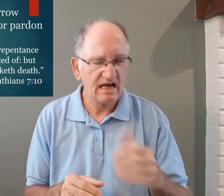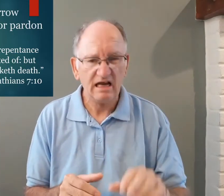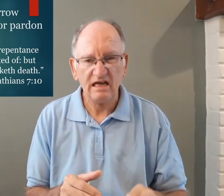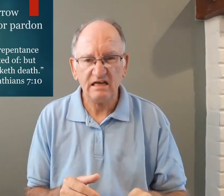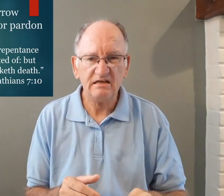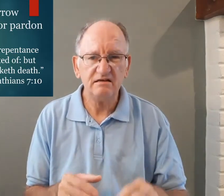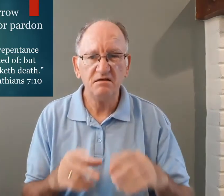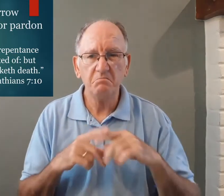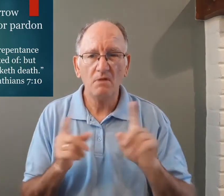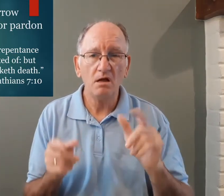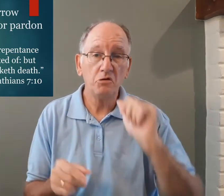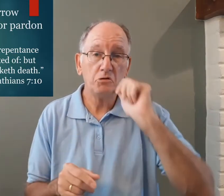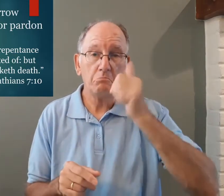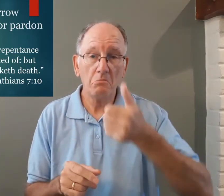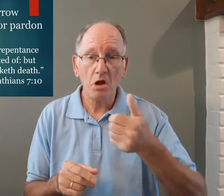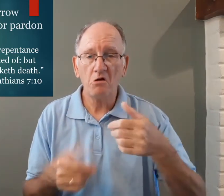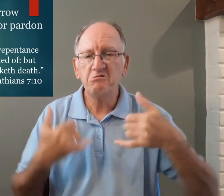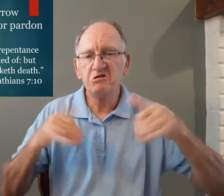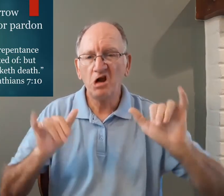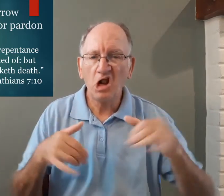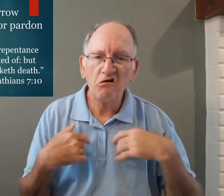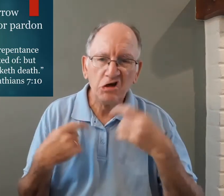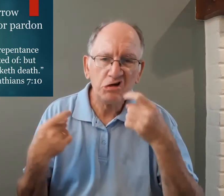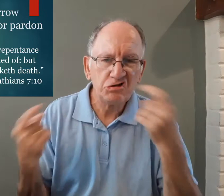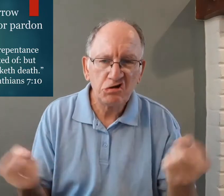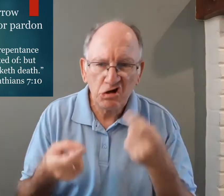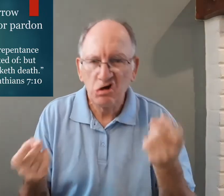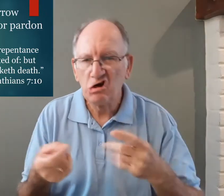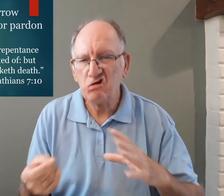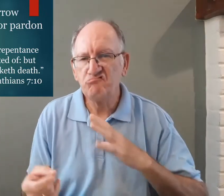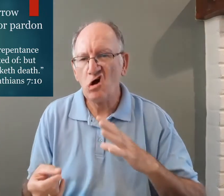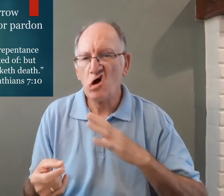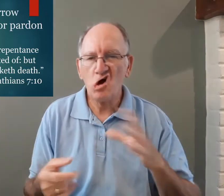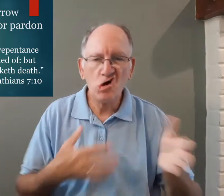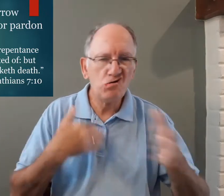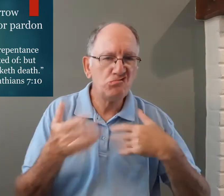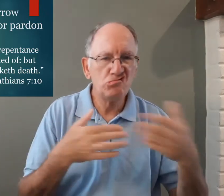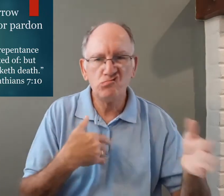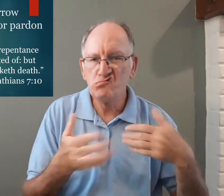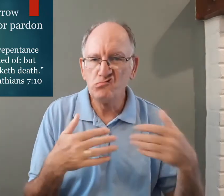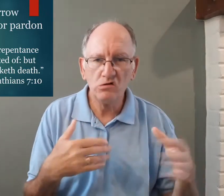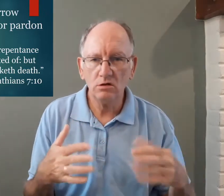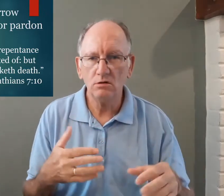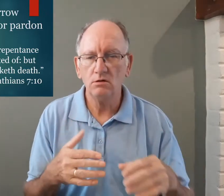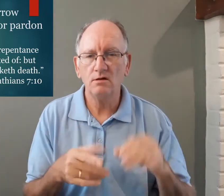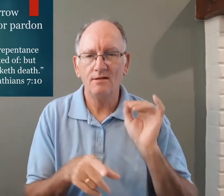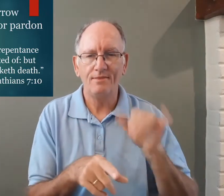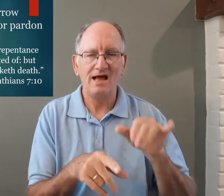made a mistake but tomorrow I'm still going to sin it's fine it doesn't matter